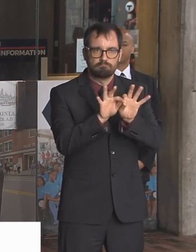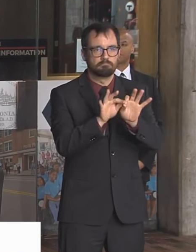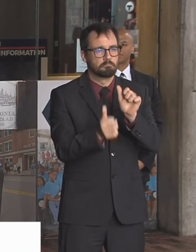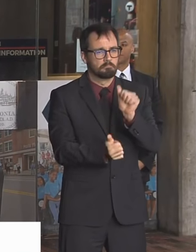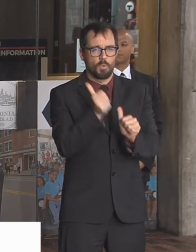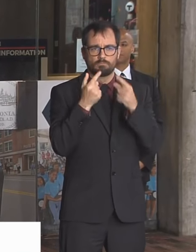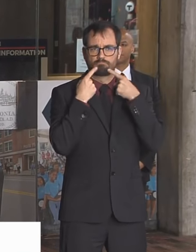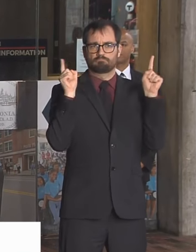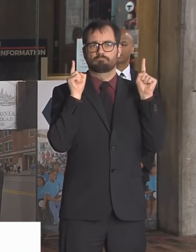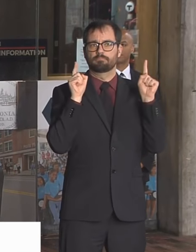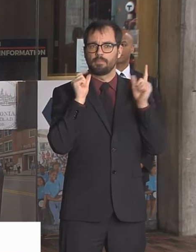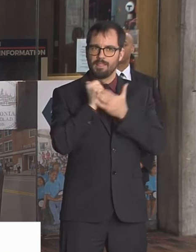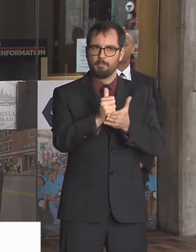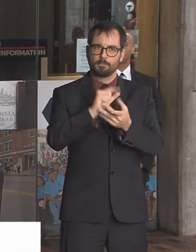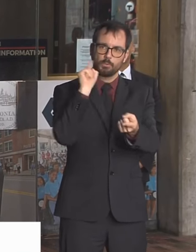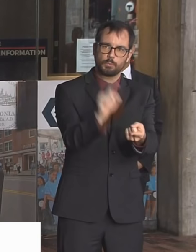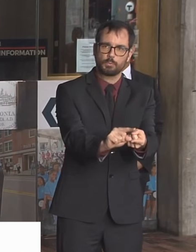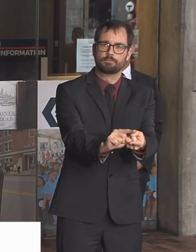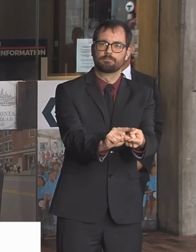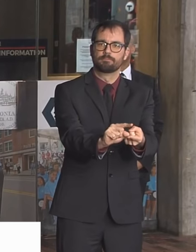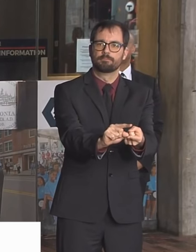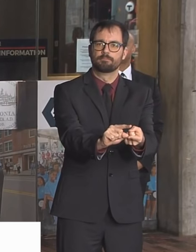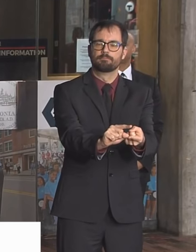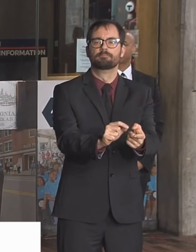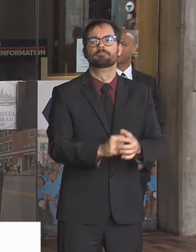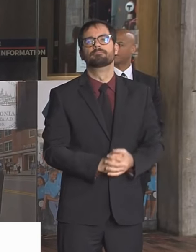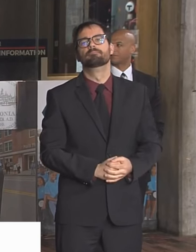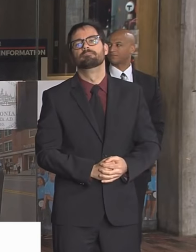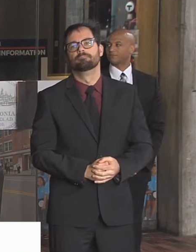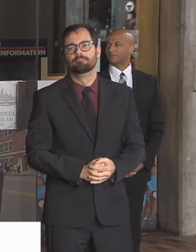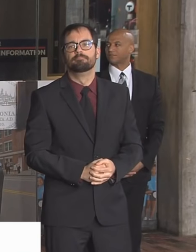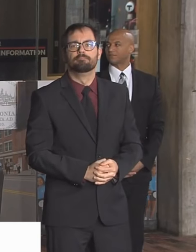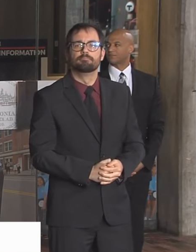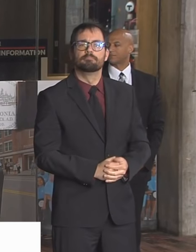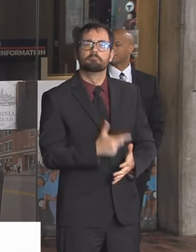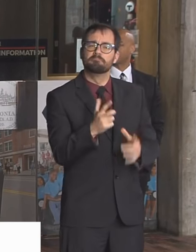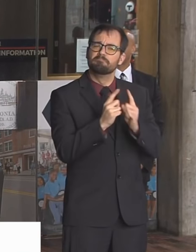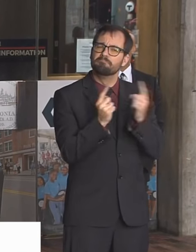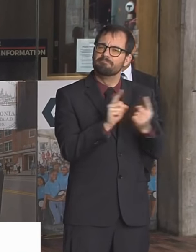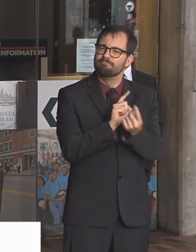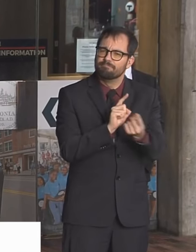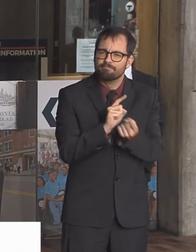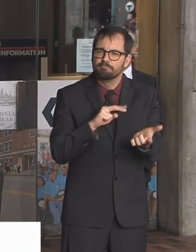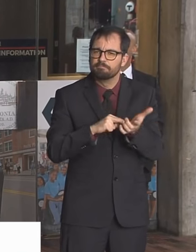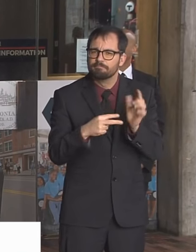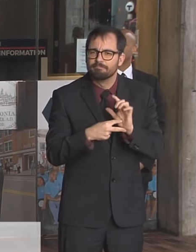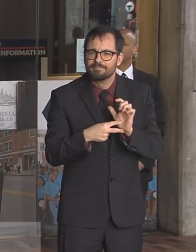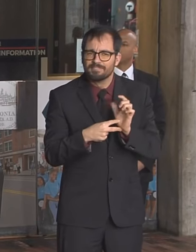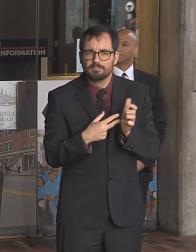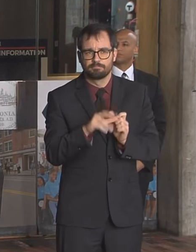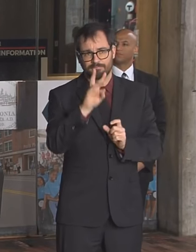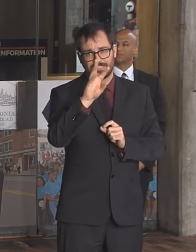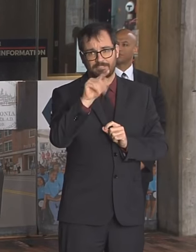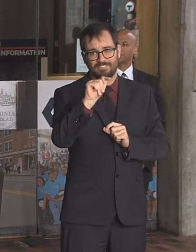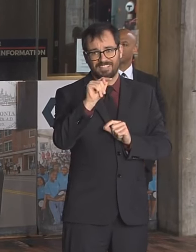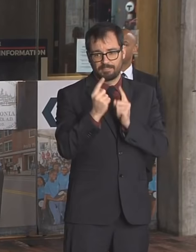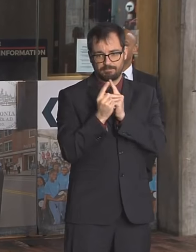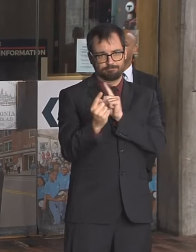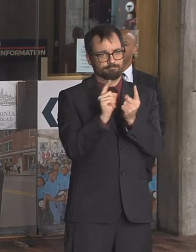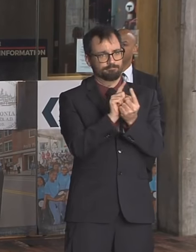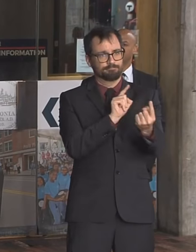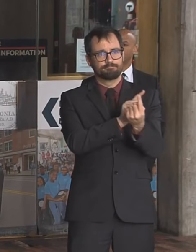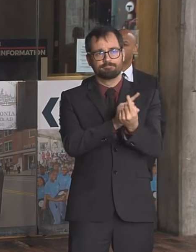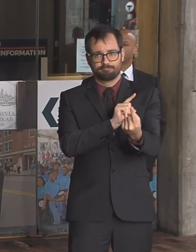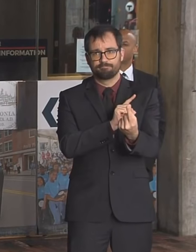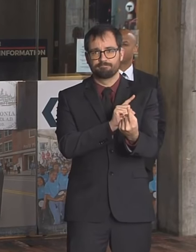capacity. And what I mean by that is just making sure that you keep six feet apart from each other. We're asking people